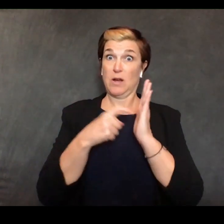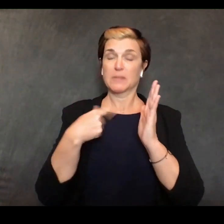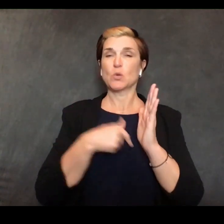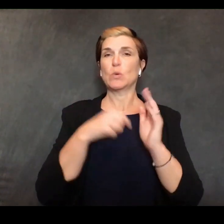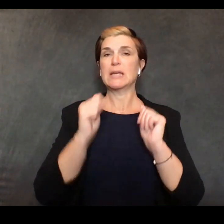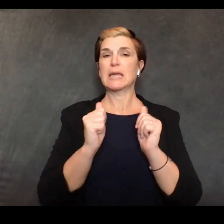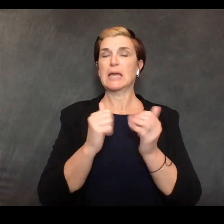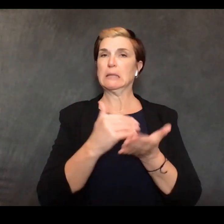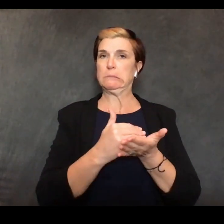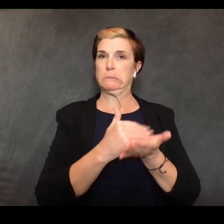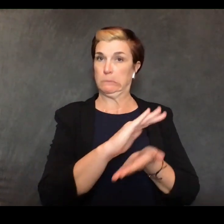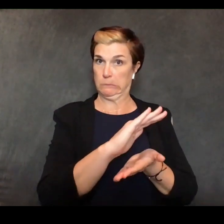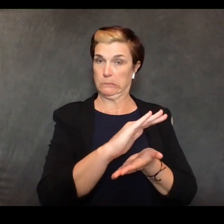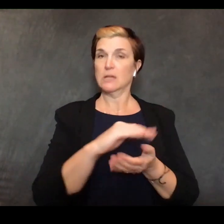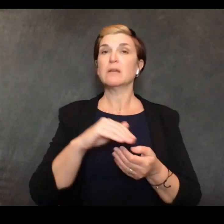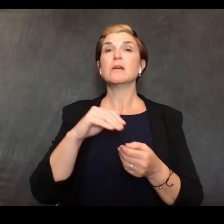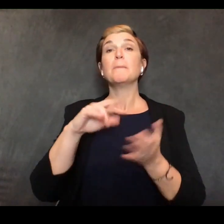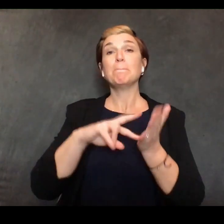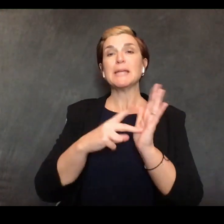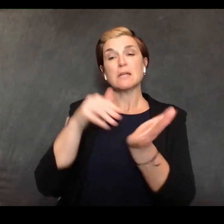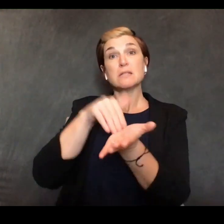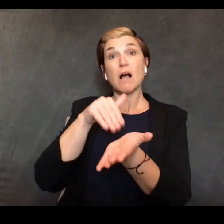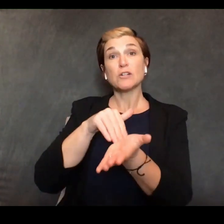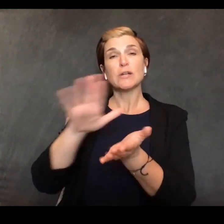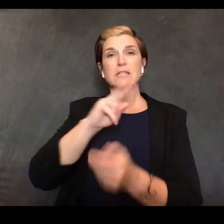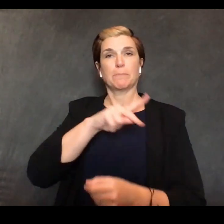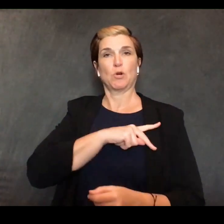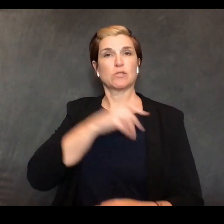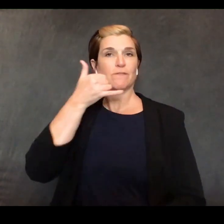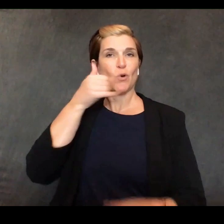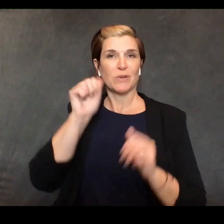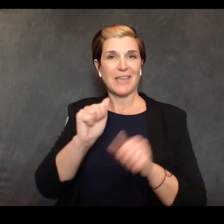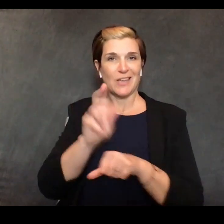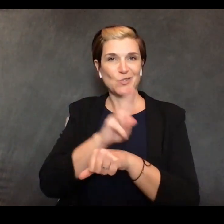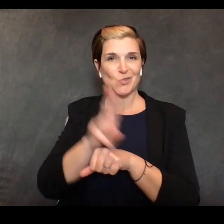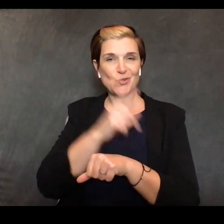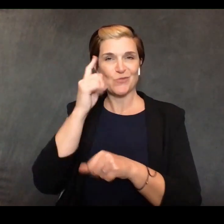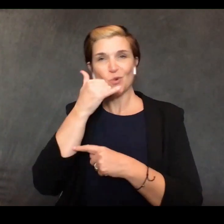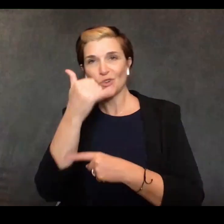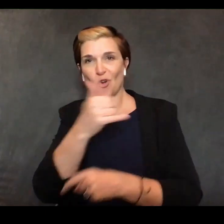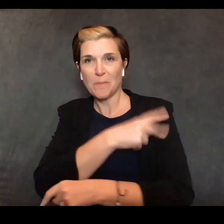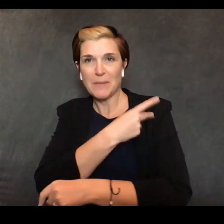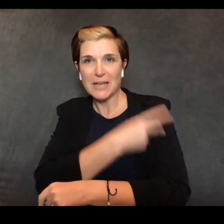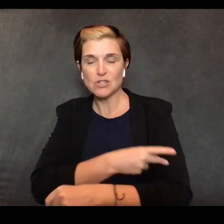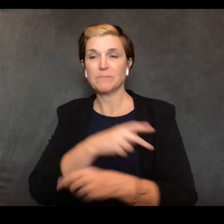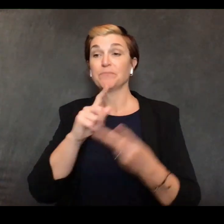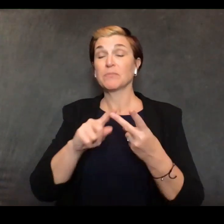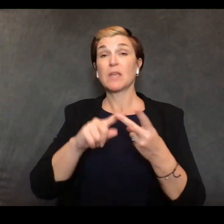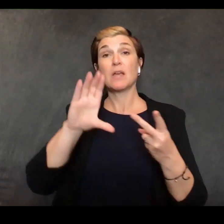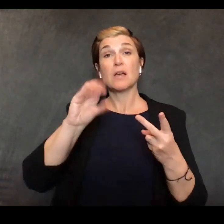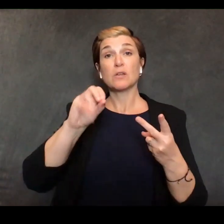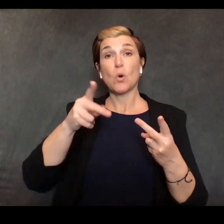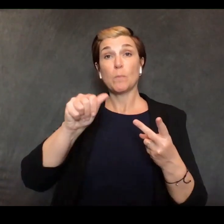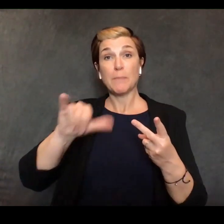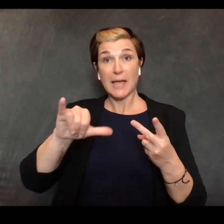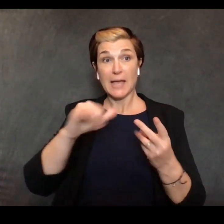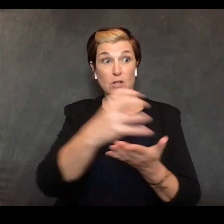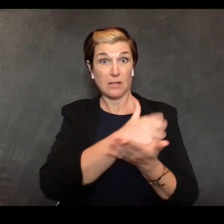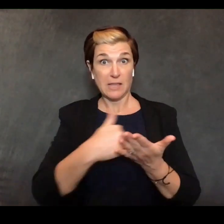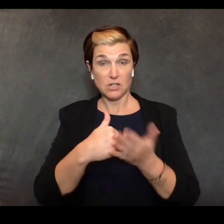phones and we'll be using enforcement discretion when it comes to collecting co-pays so that cost won't be a barrier this is a